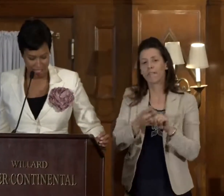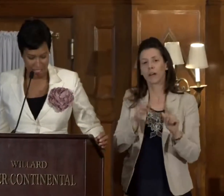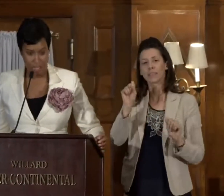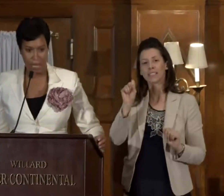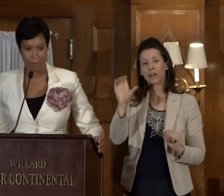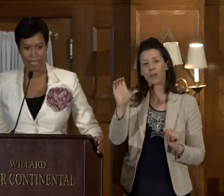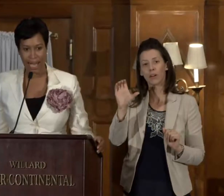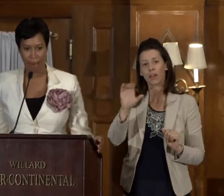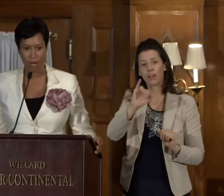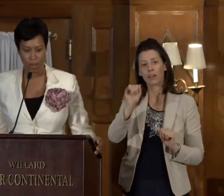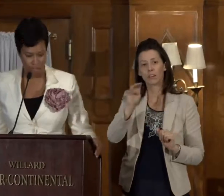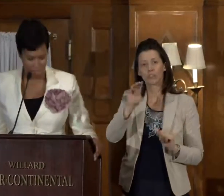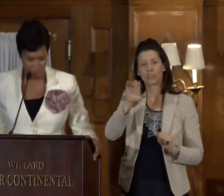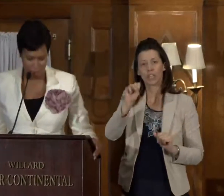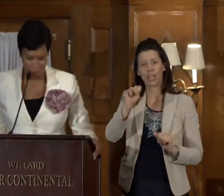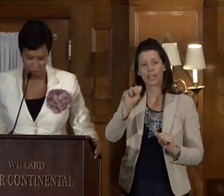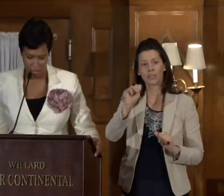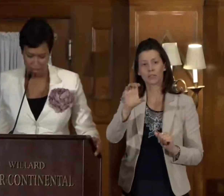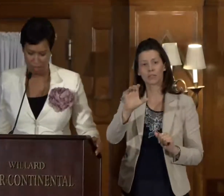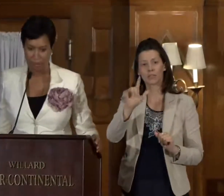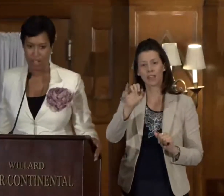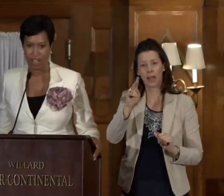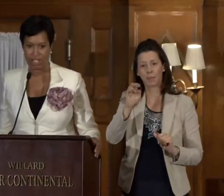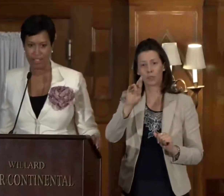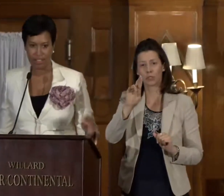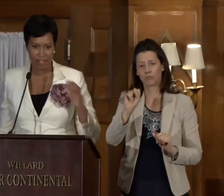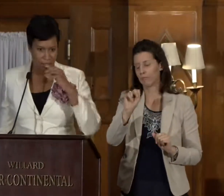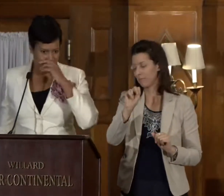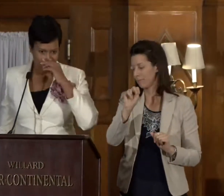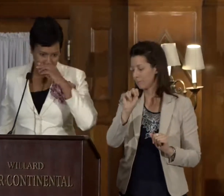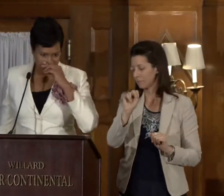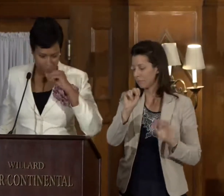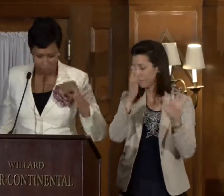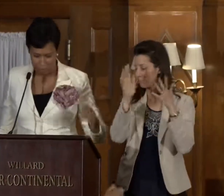Carolina, James Clyburn. Give him a big round of applause.